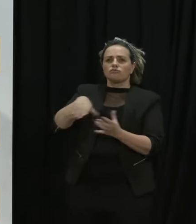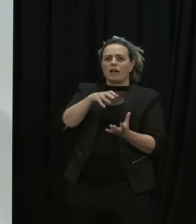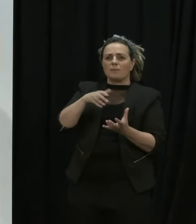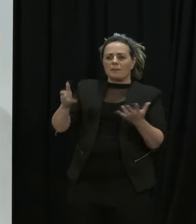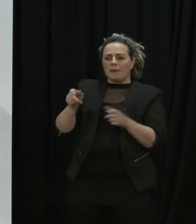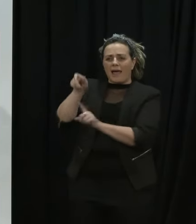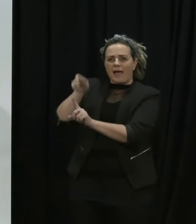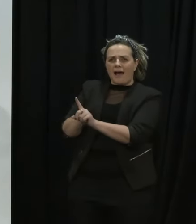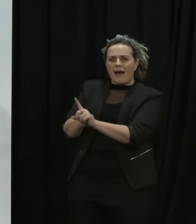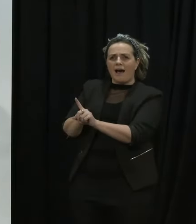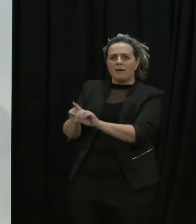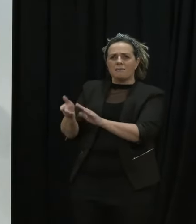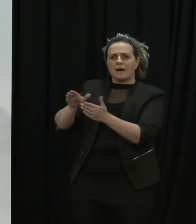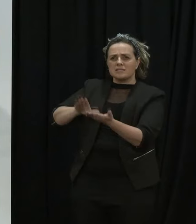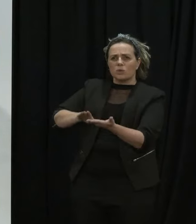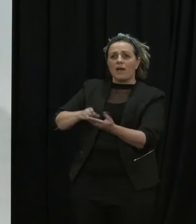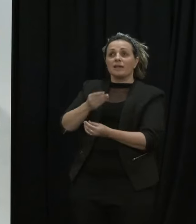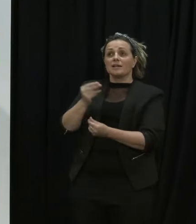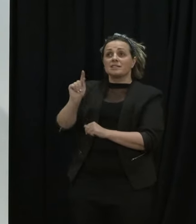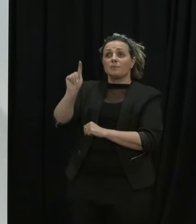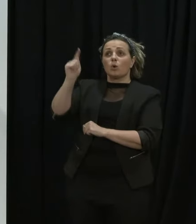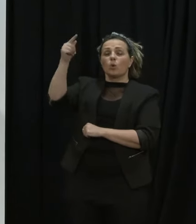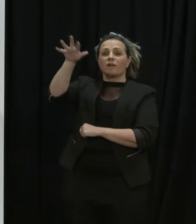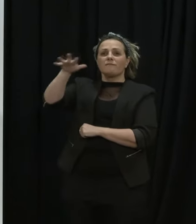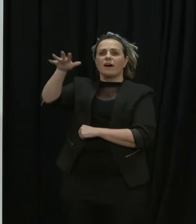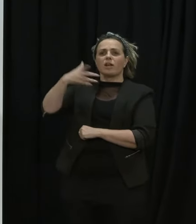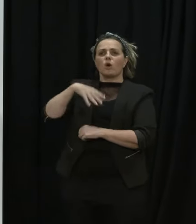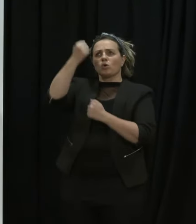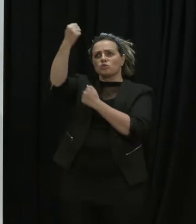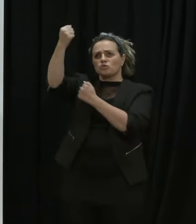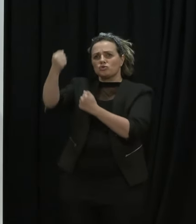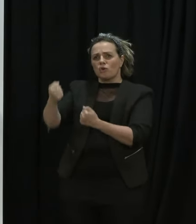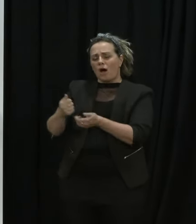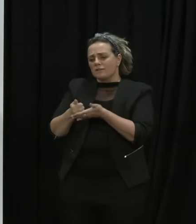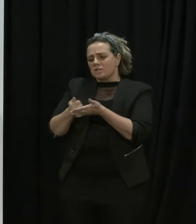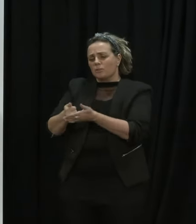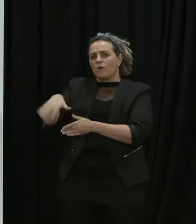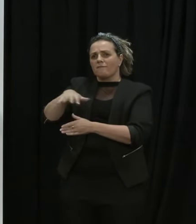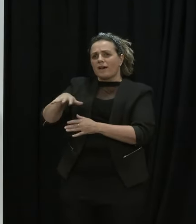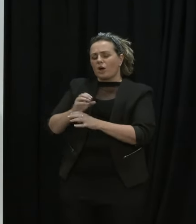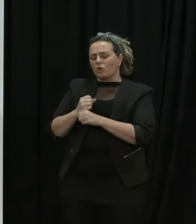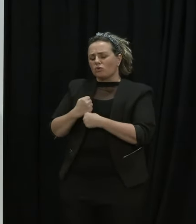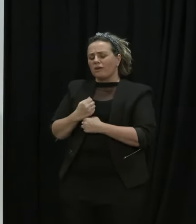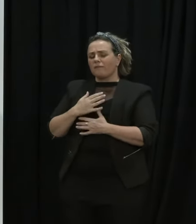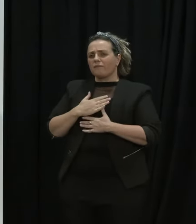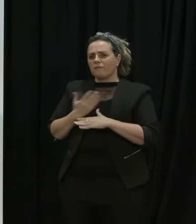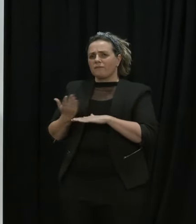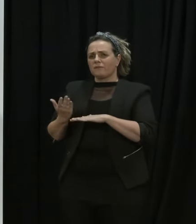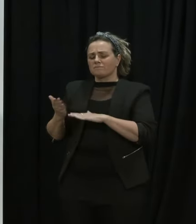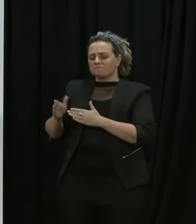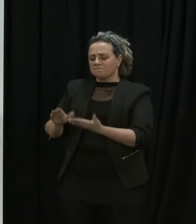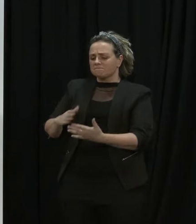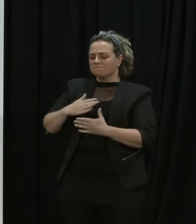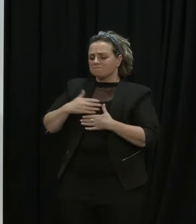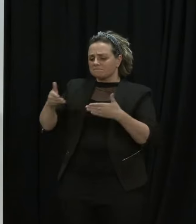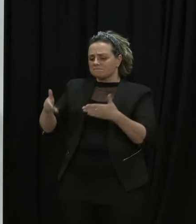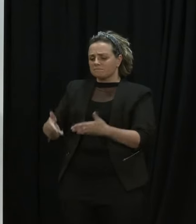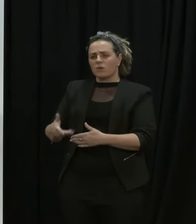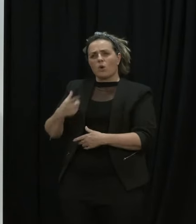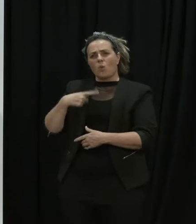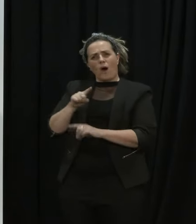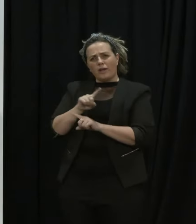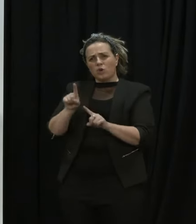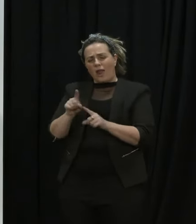Auckland to be able to travel down and support the rest of his whanau as they grieve why is that not allowed